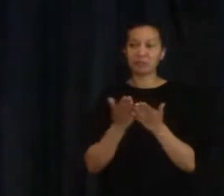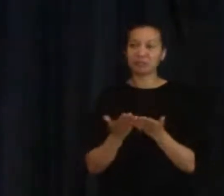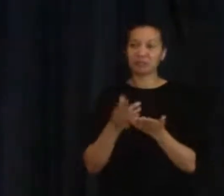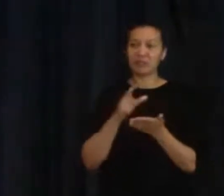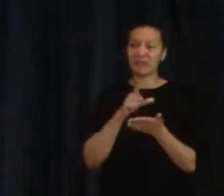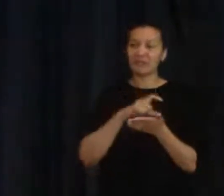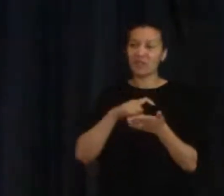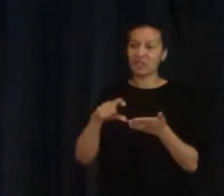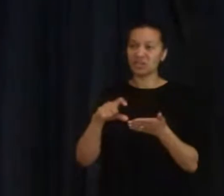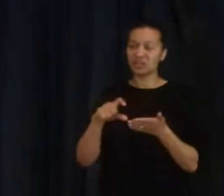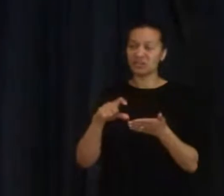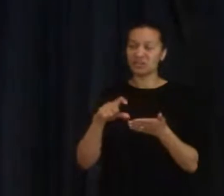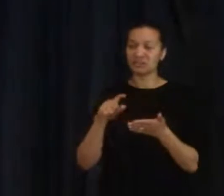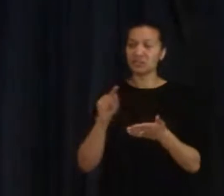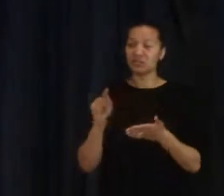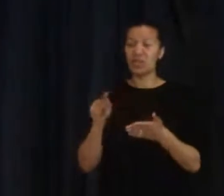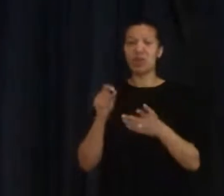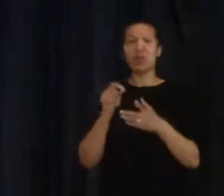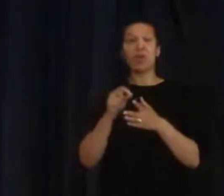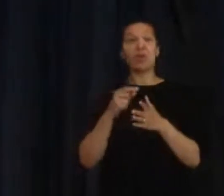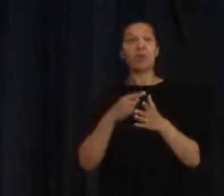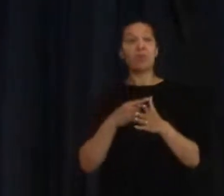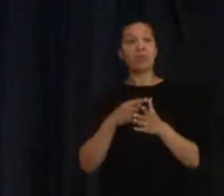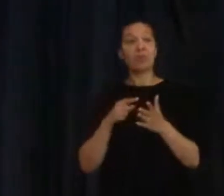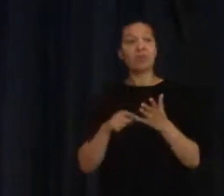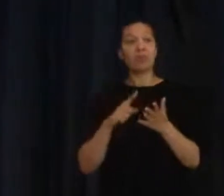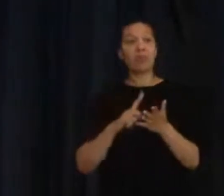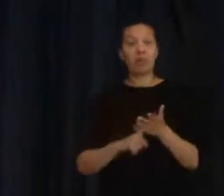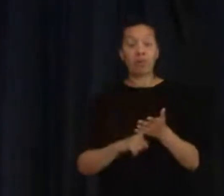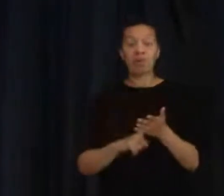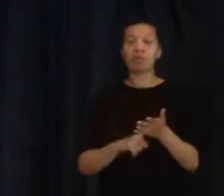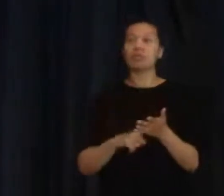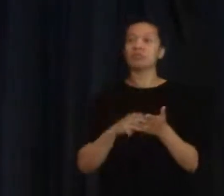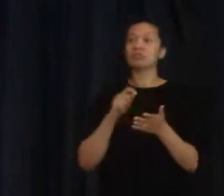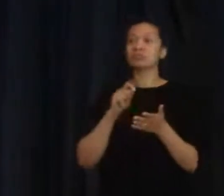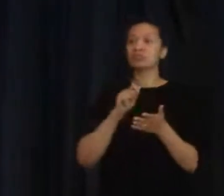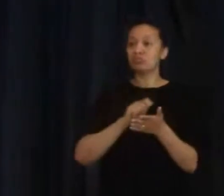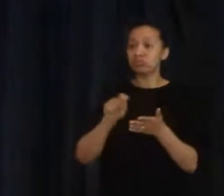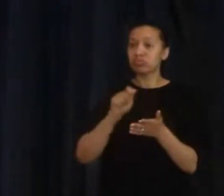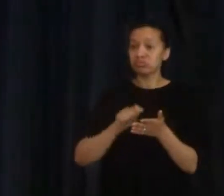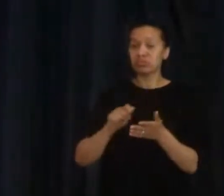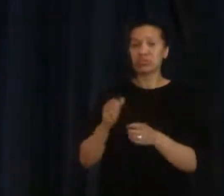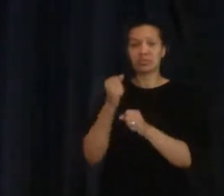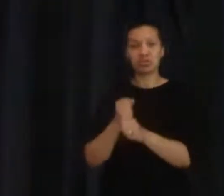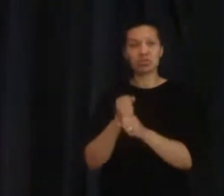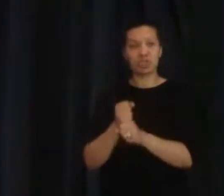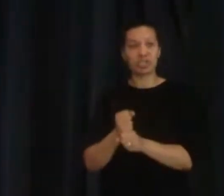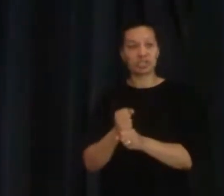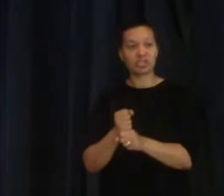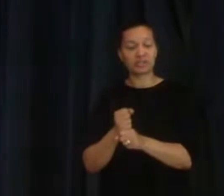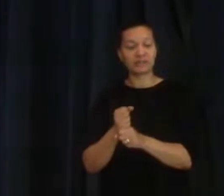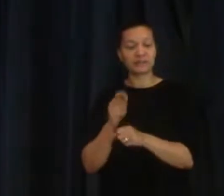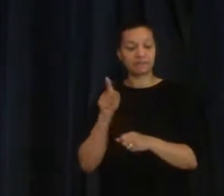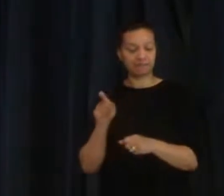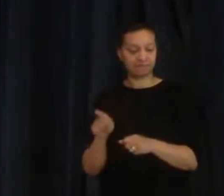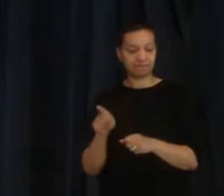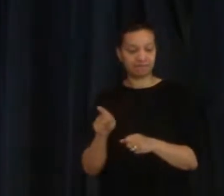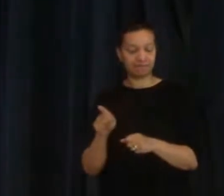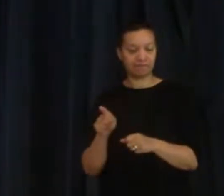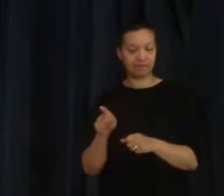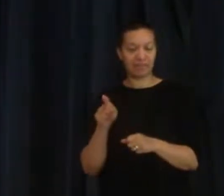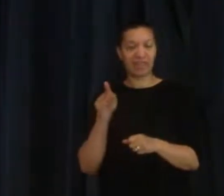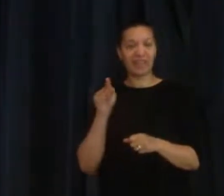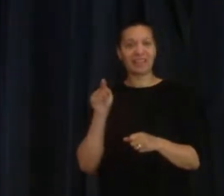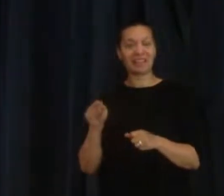Now, obviously, the Apostle Paul was writing to the church of Ephesus at this time. But this